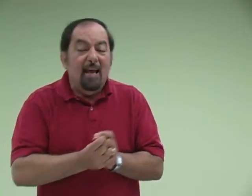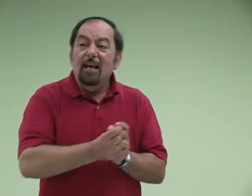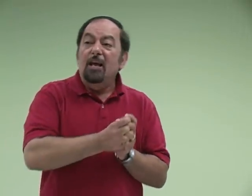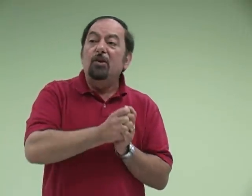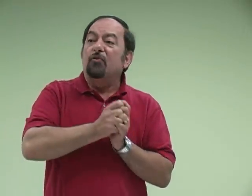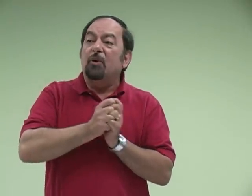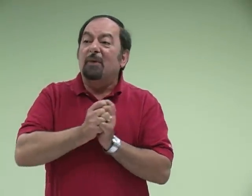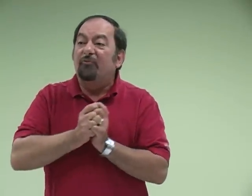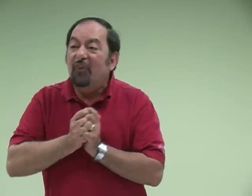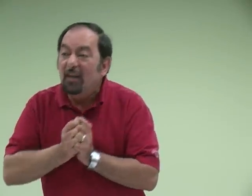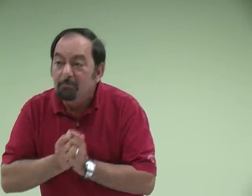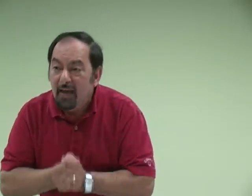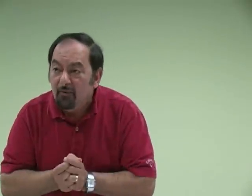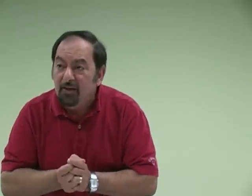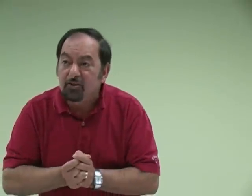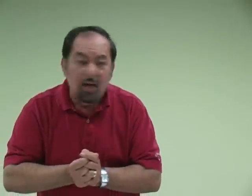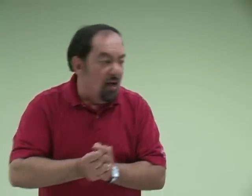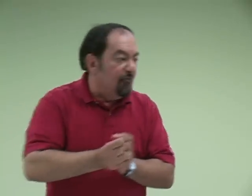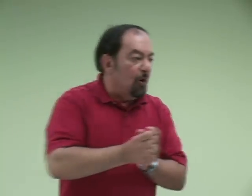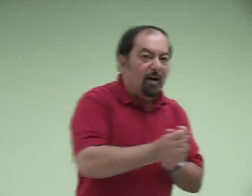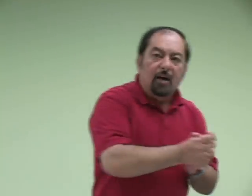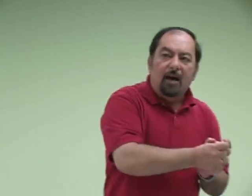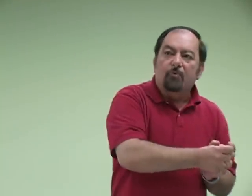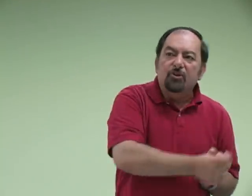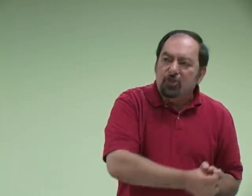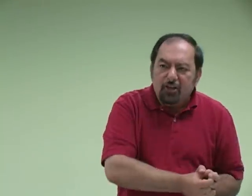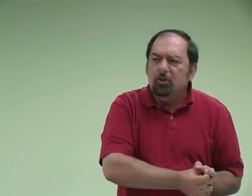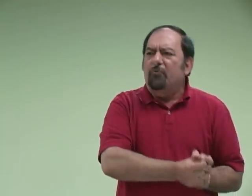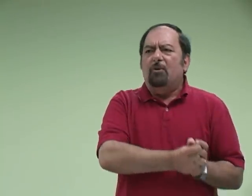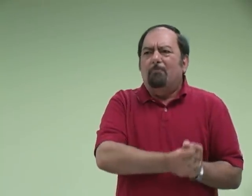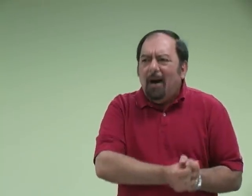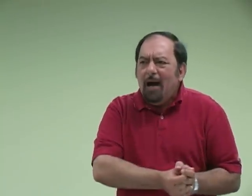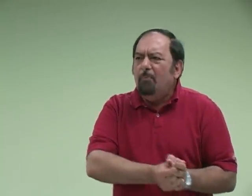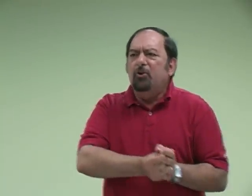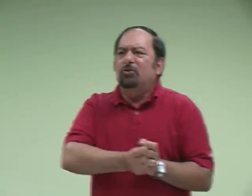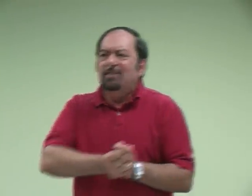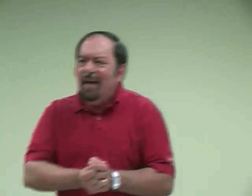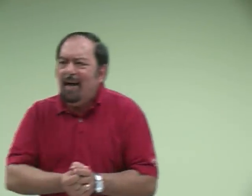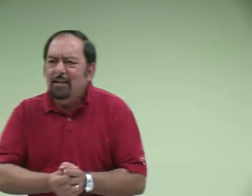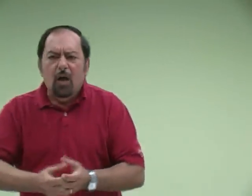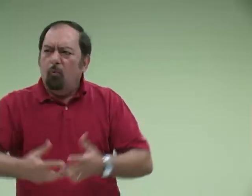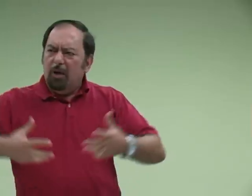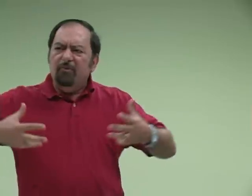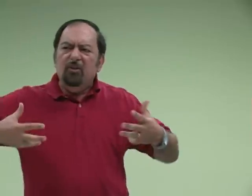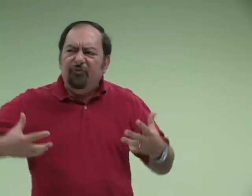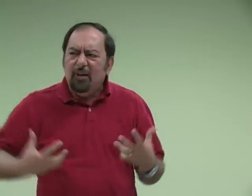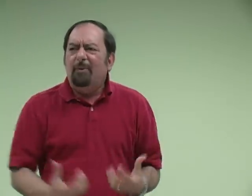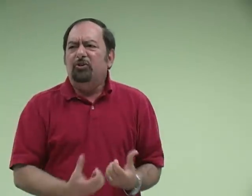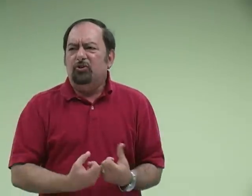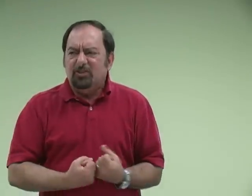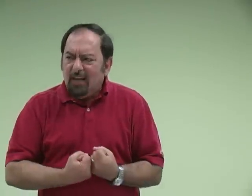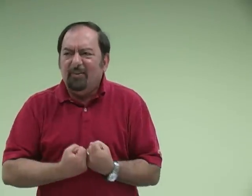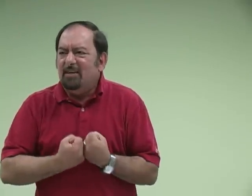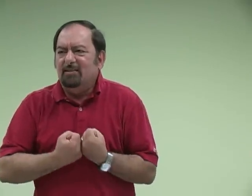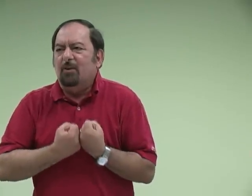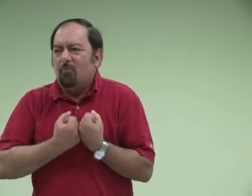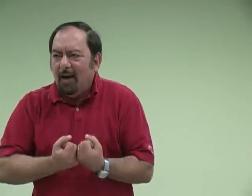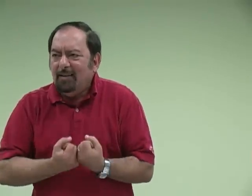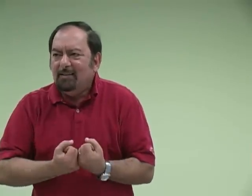He'll heal you from a failed marriage. From a rejection of your mom or your dad. Whatever you feel about yourself that is not right.